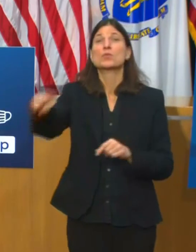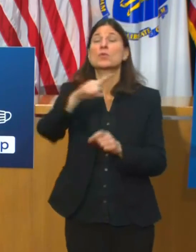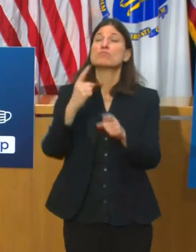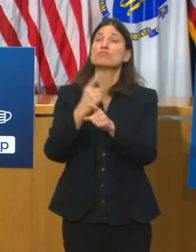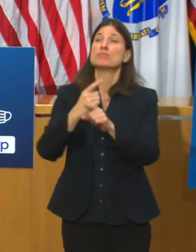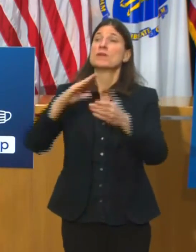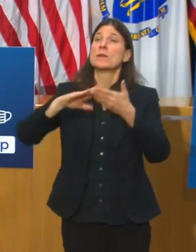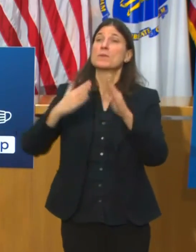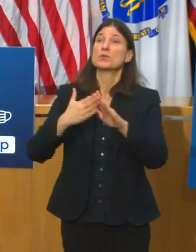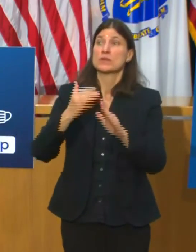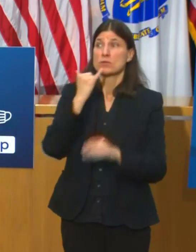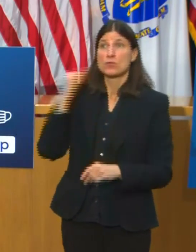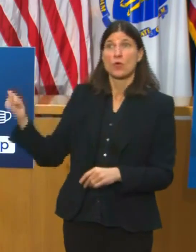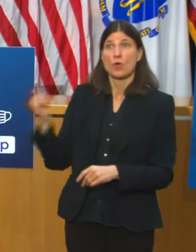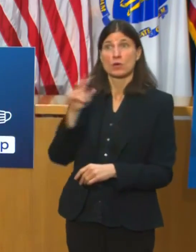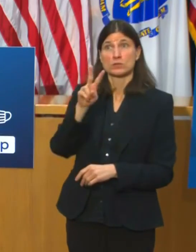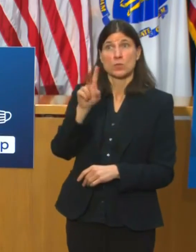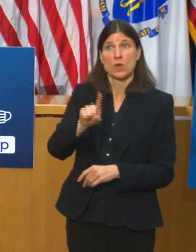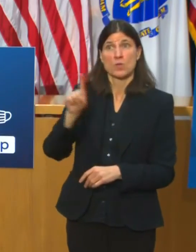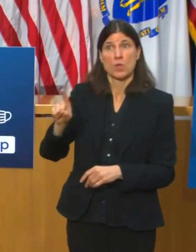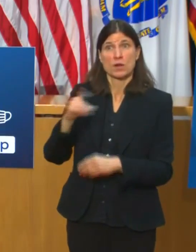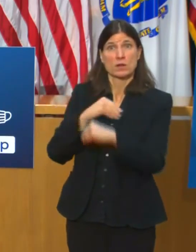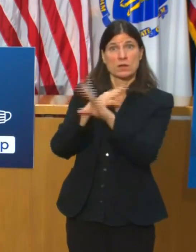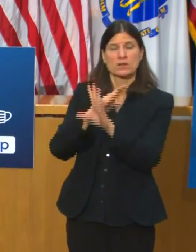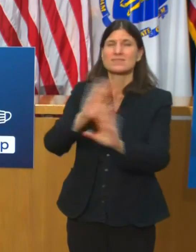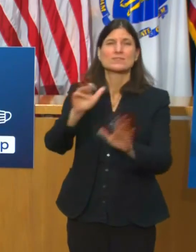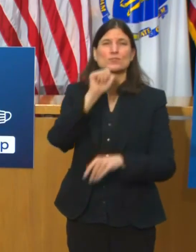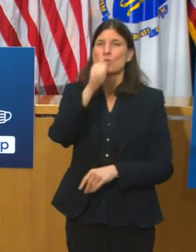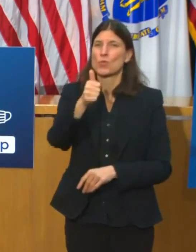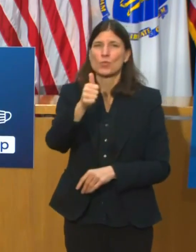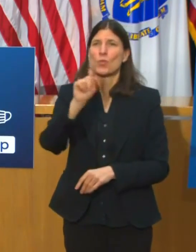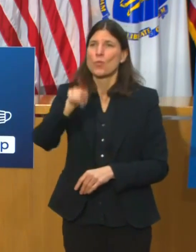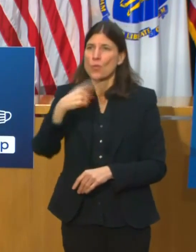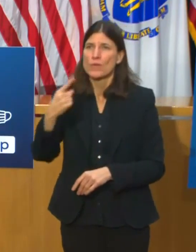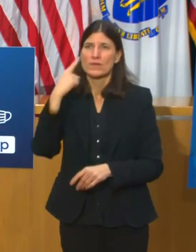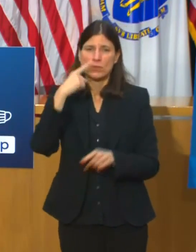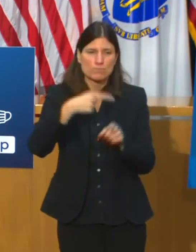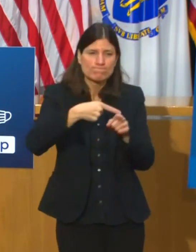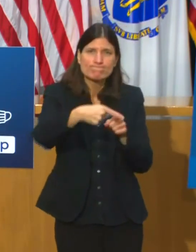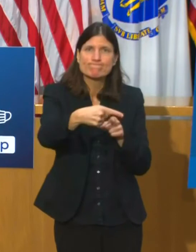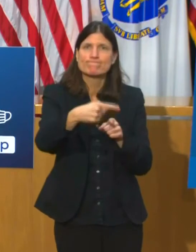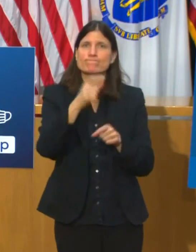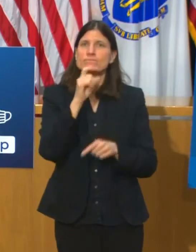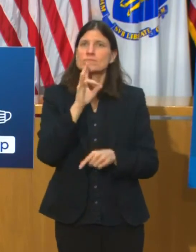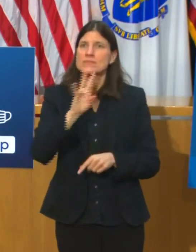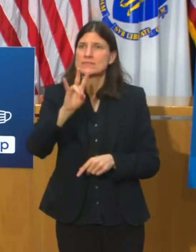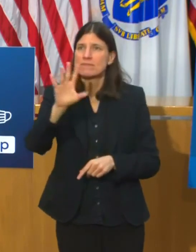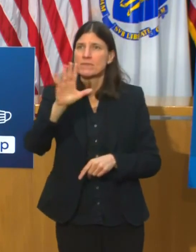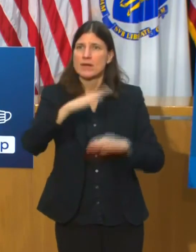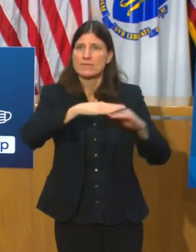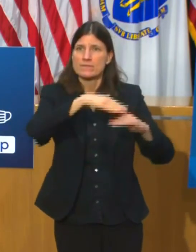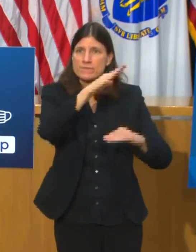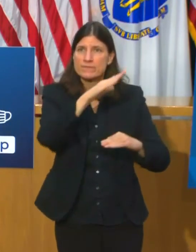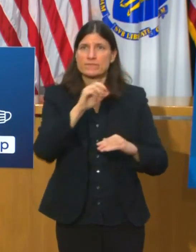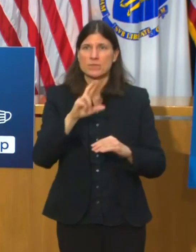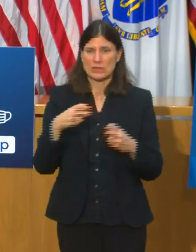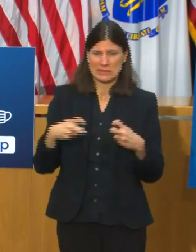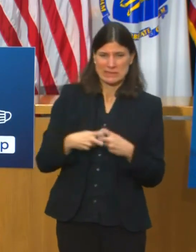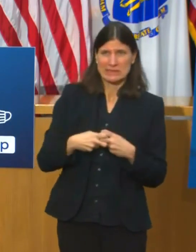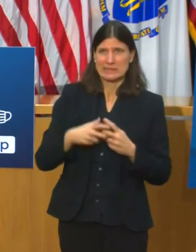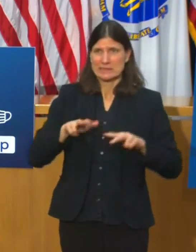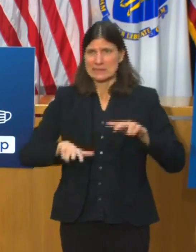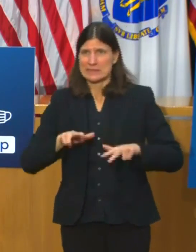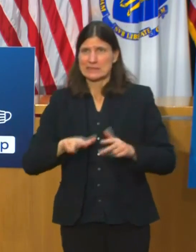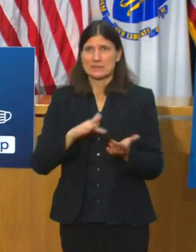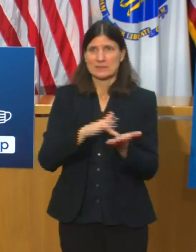it. This last 10 months, much of which has been has forced all of us to change the way we interact with the rest of the world has been particularly hard for